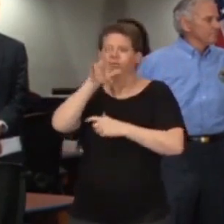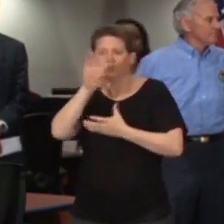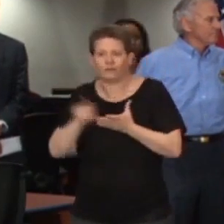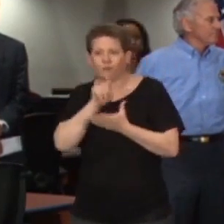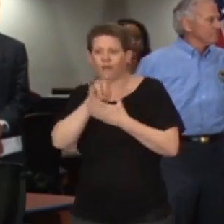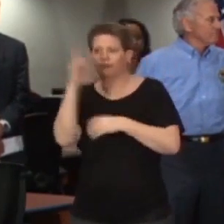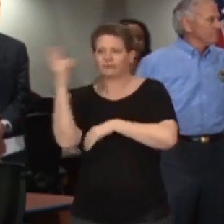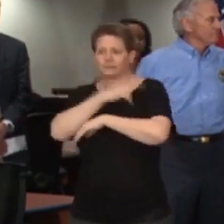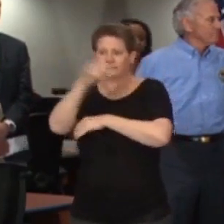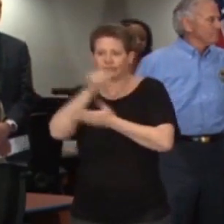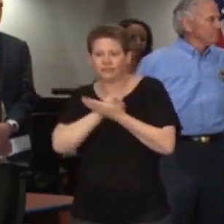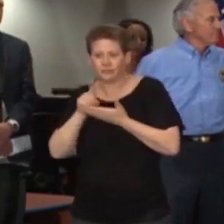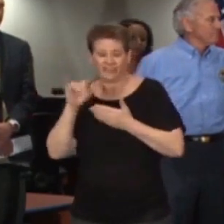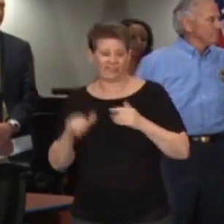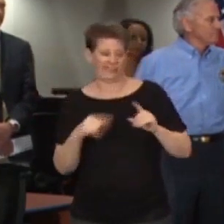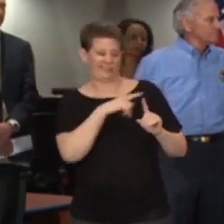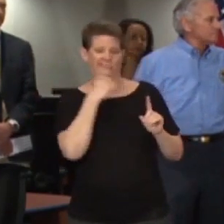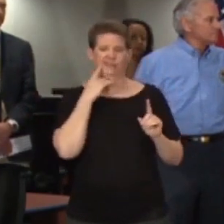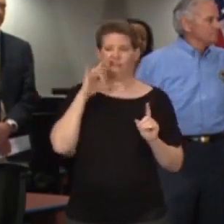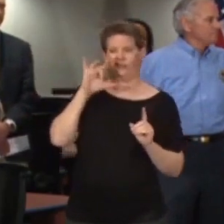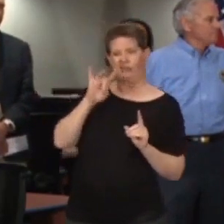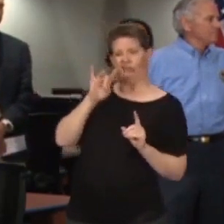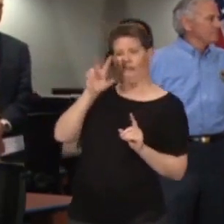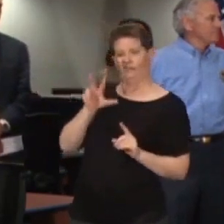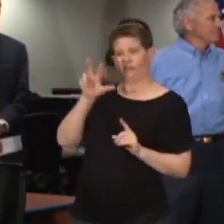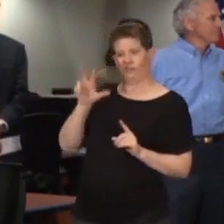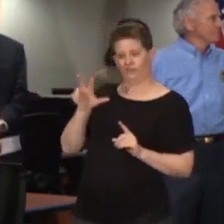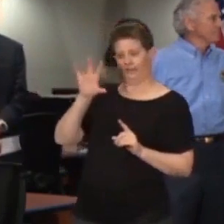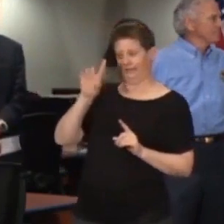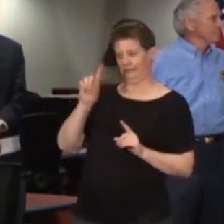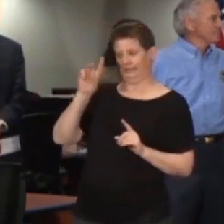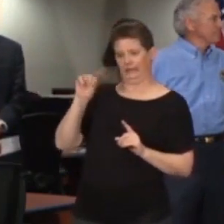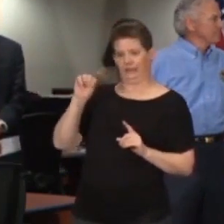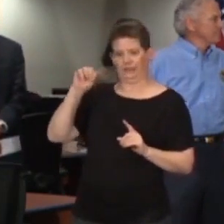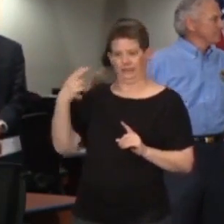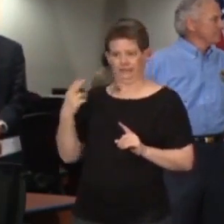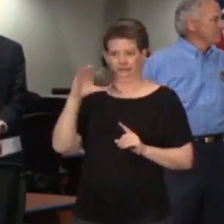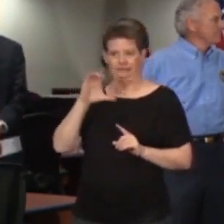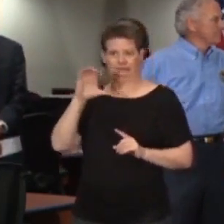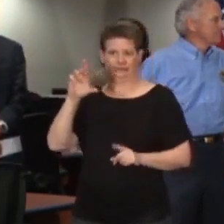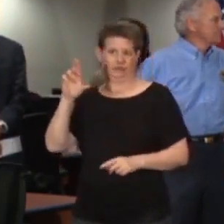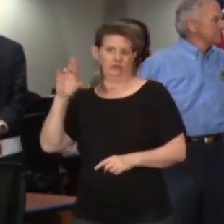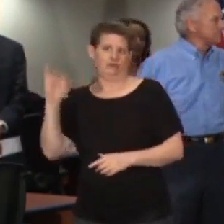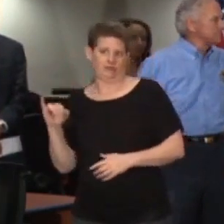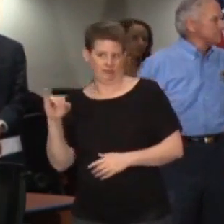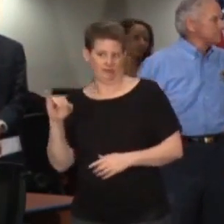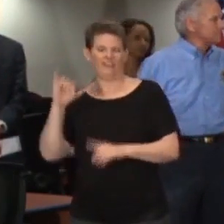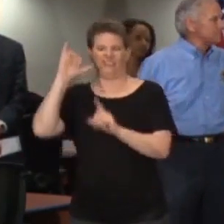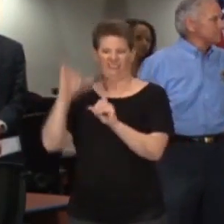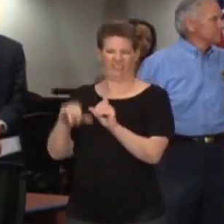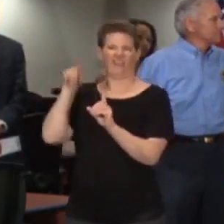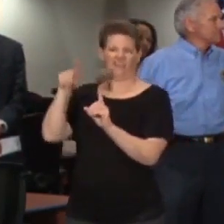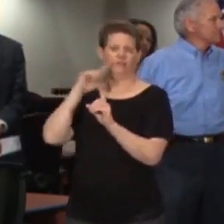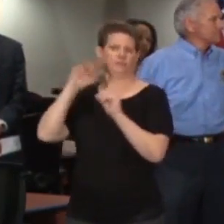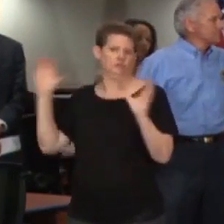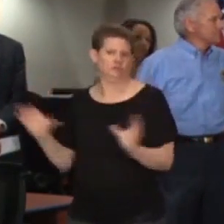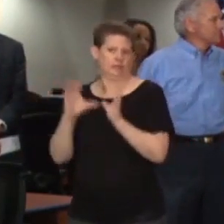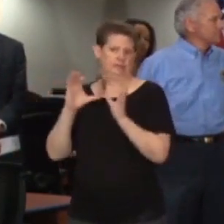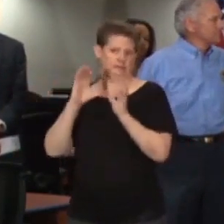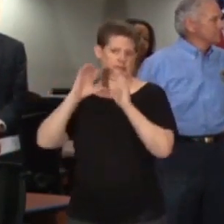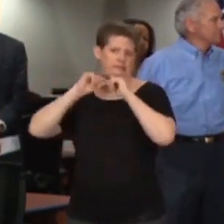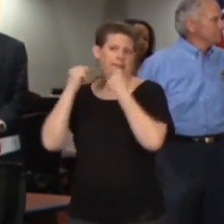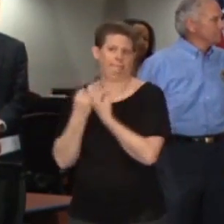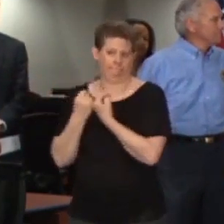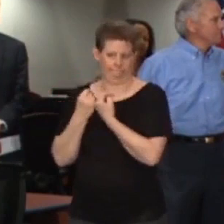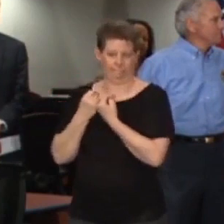The number you see here for the 1833-DMH-CCRI, that is for that crisis mobile number.